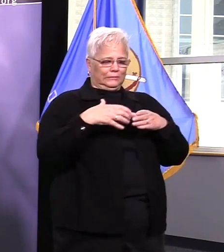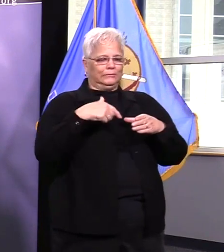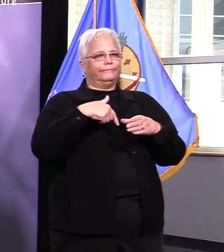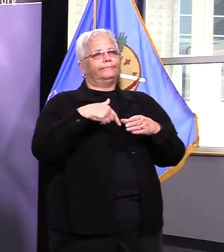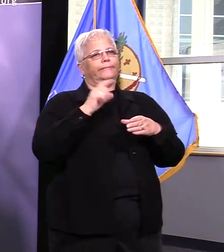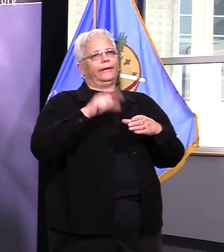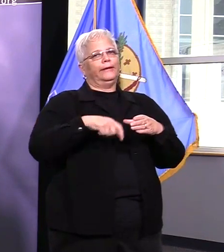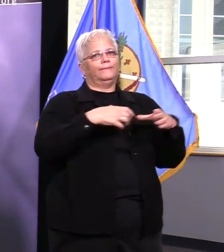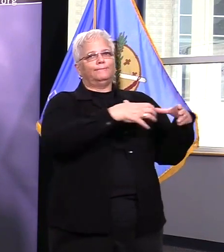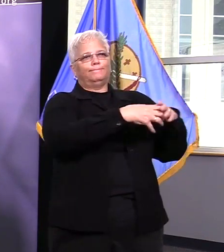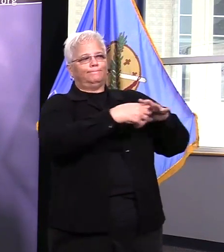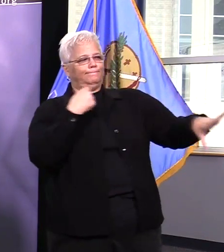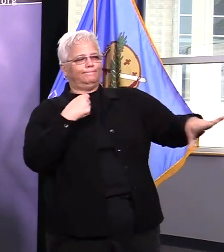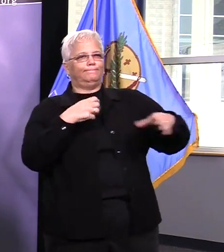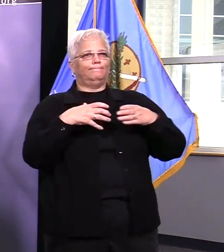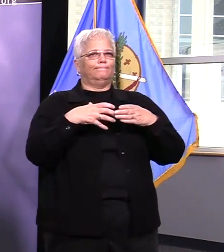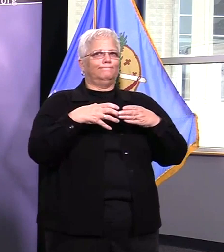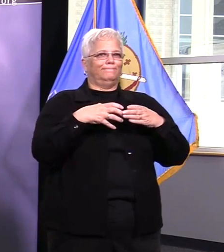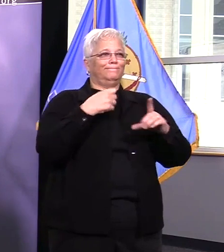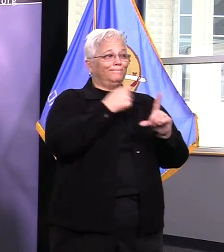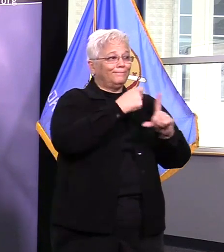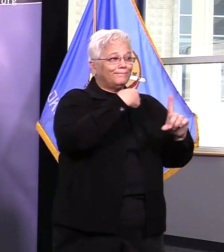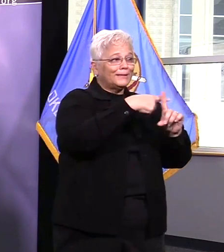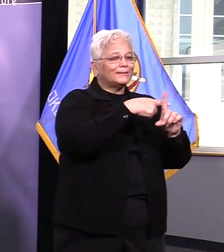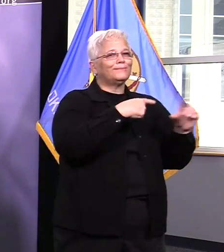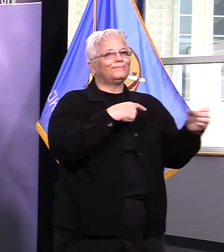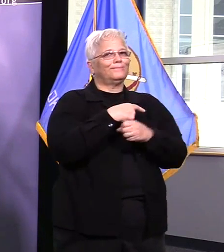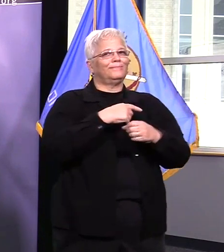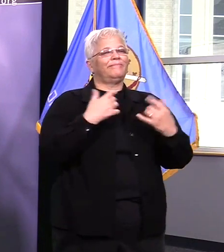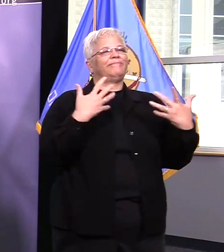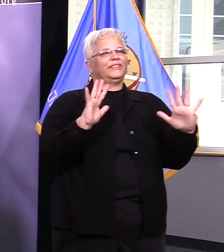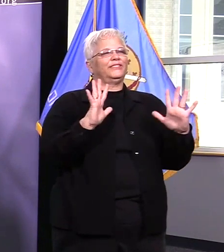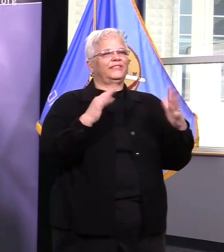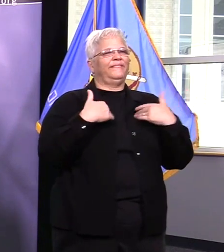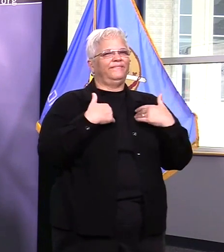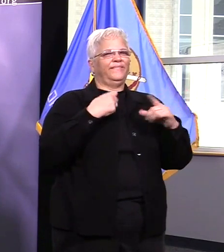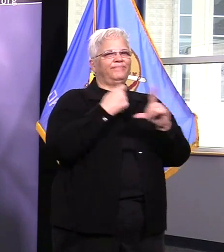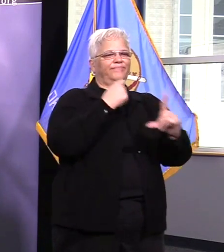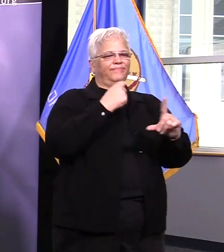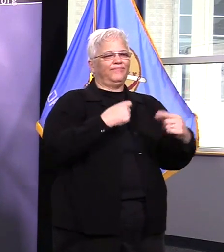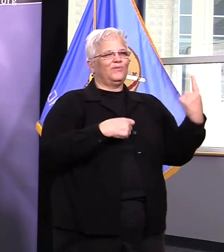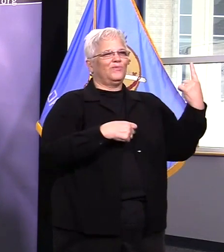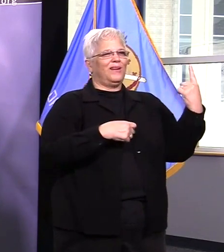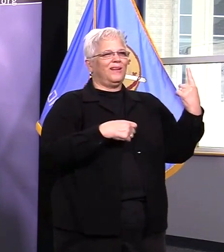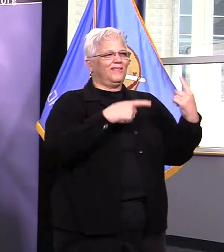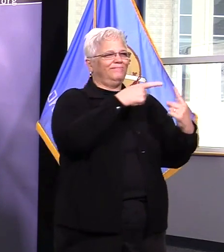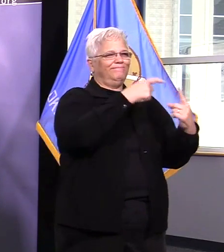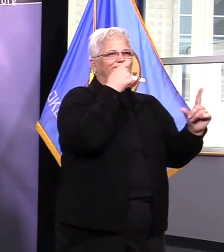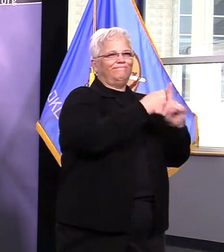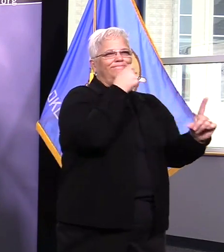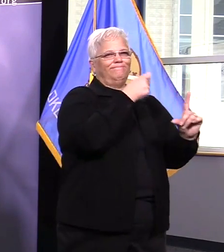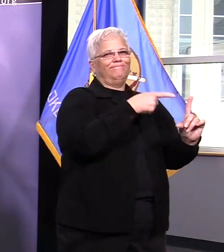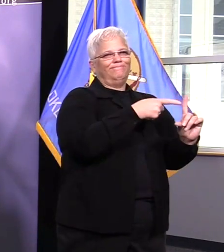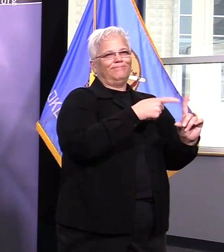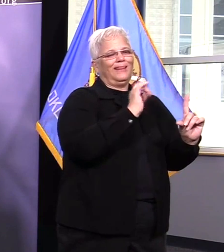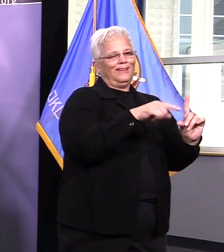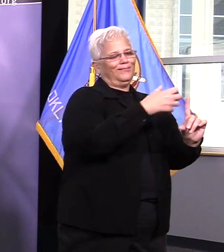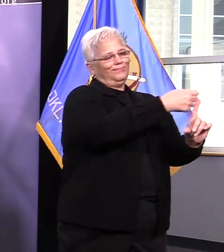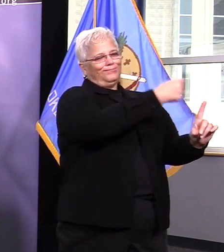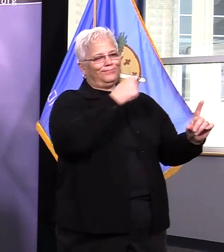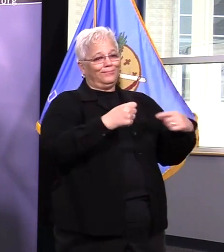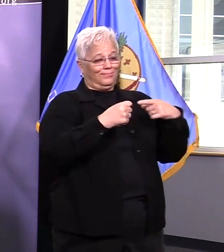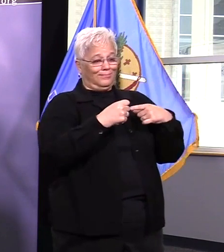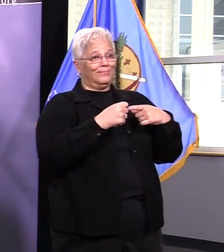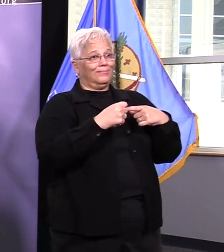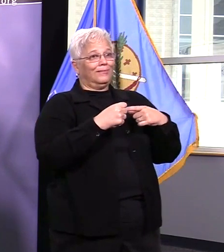who contracted this virus if he sees this i hope he knows that everybody on our team at the city is thinking about you and praying